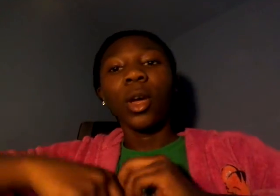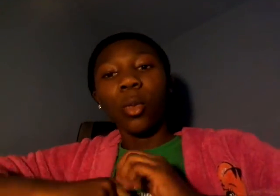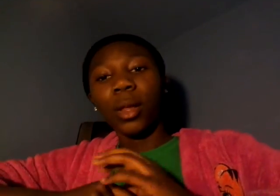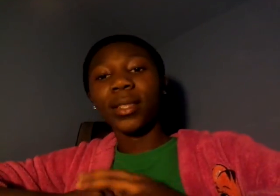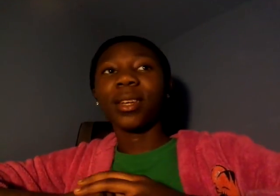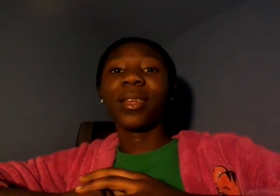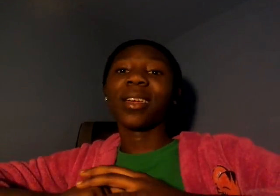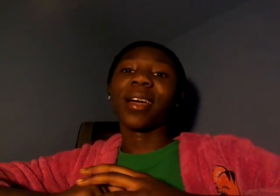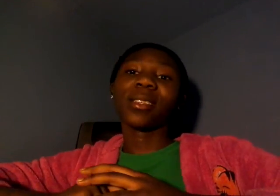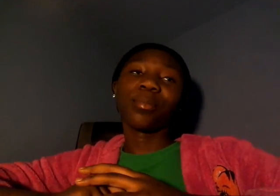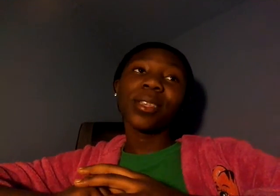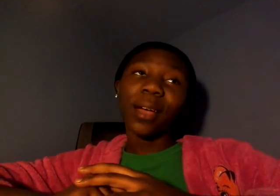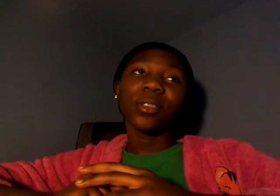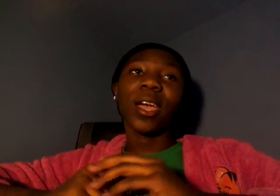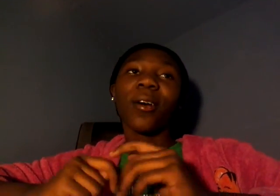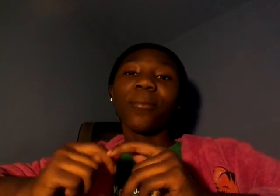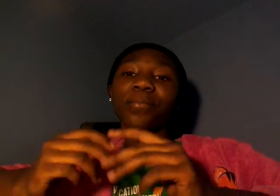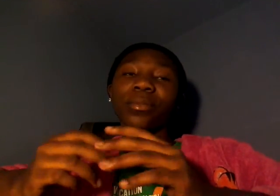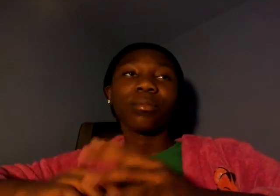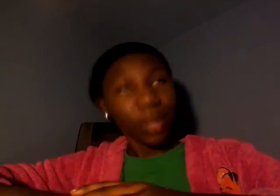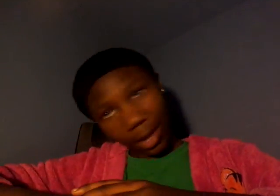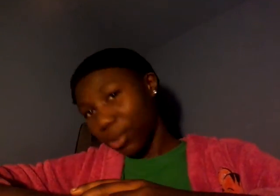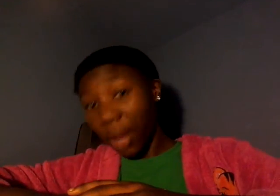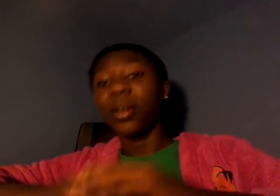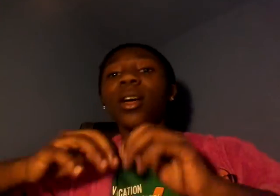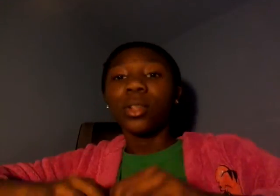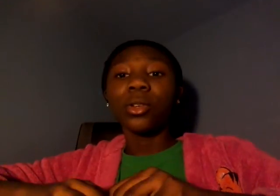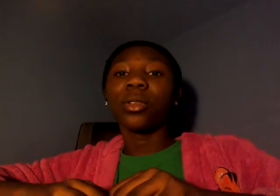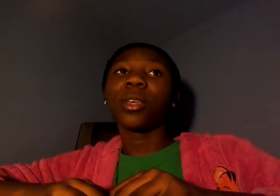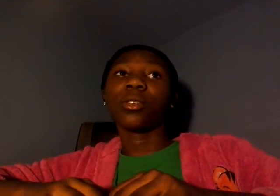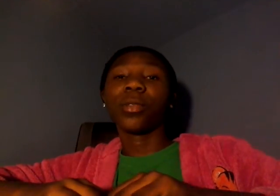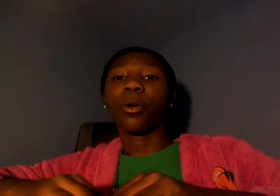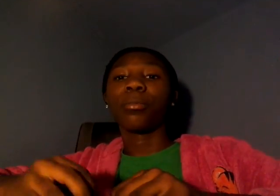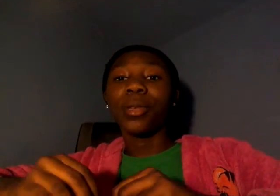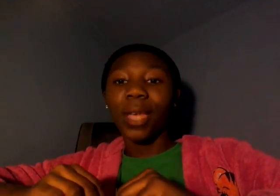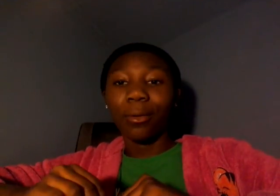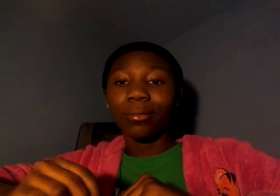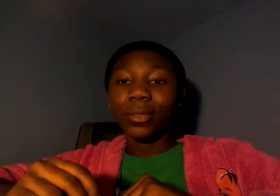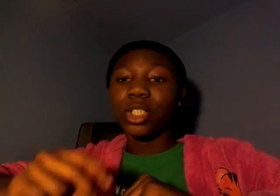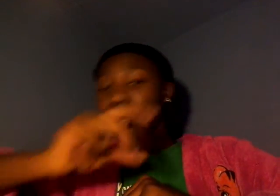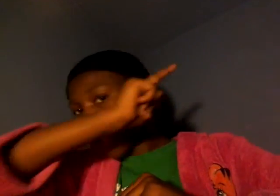well that's gonna be it guys peace out ciao peace out ciao told you it was gonna be a short video peace out ciao